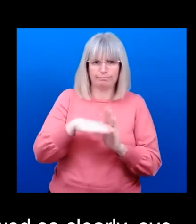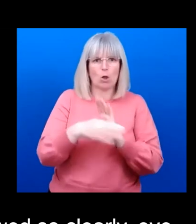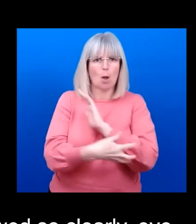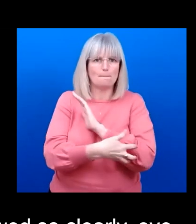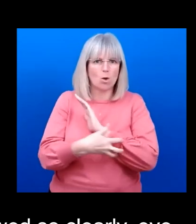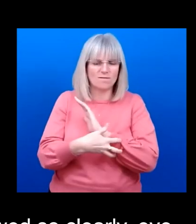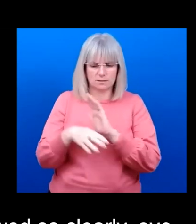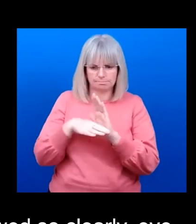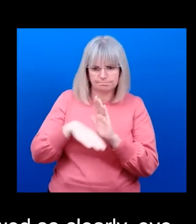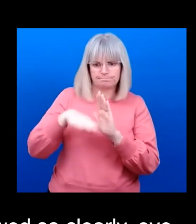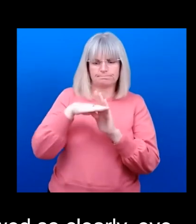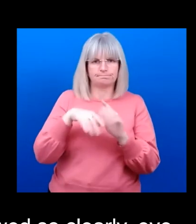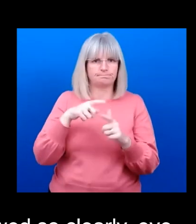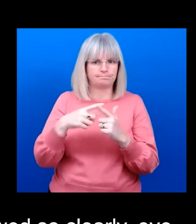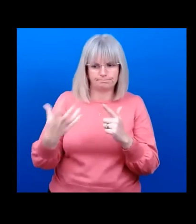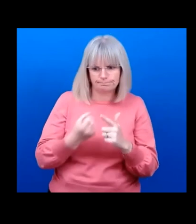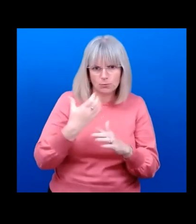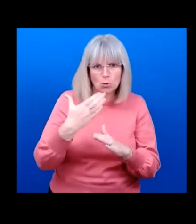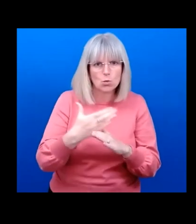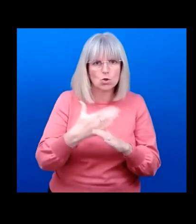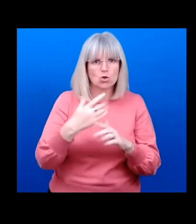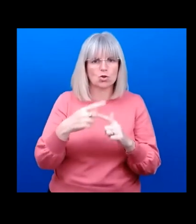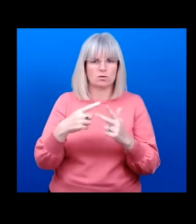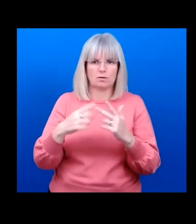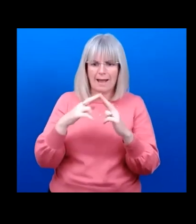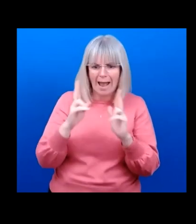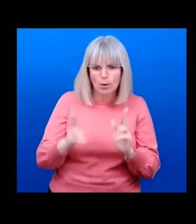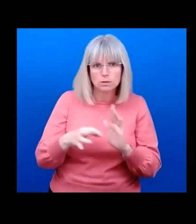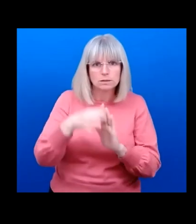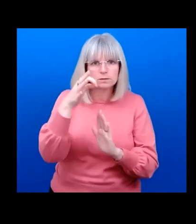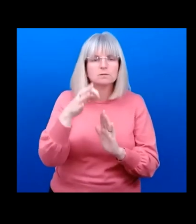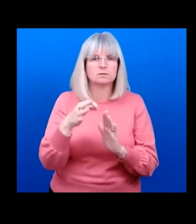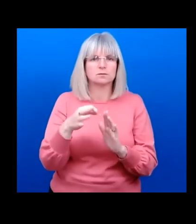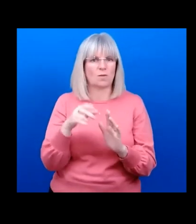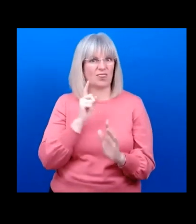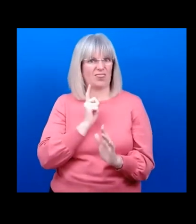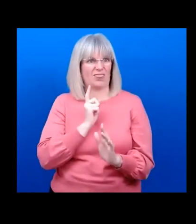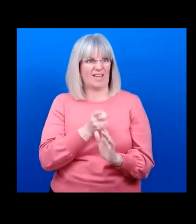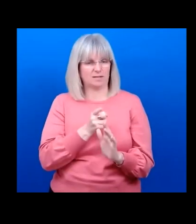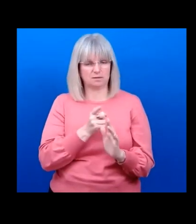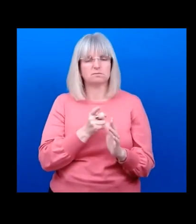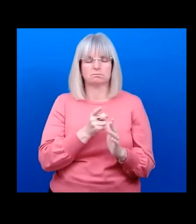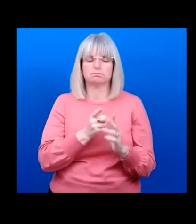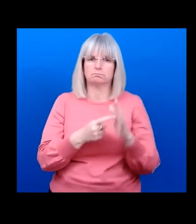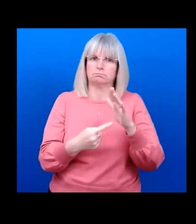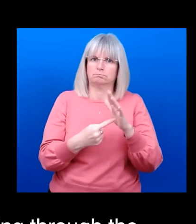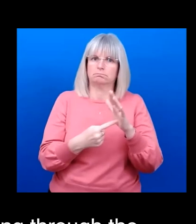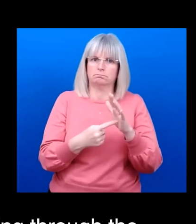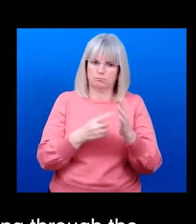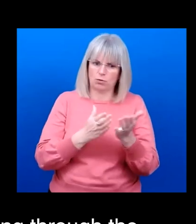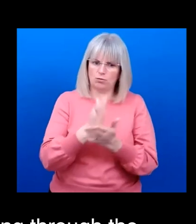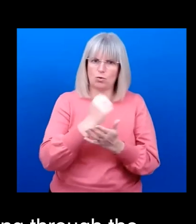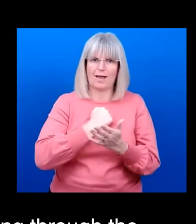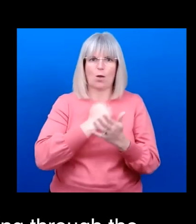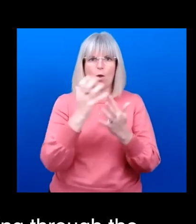equality. And in many respects, it's a golden thread running through many of the sustainable development goals. So we're really delighted that the